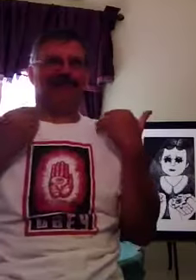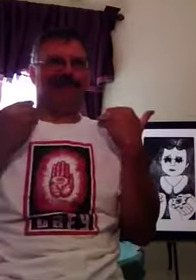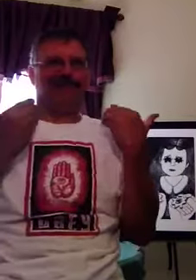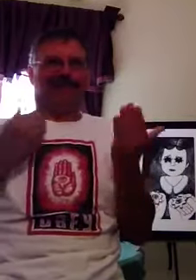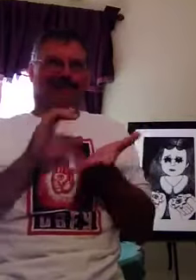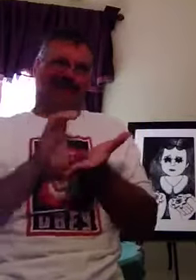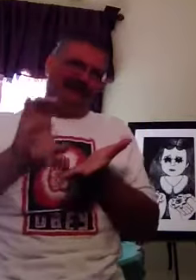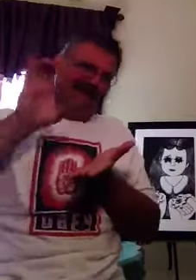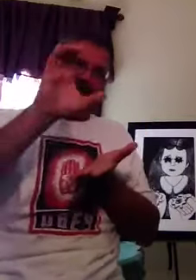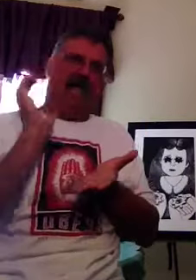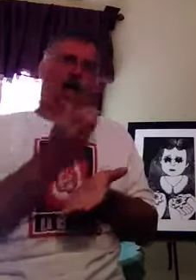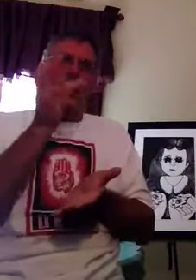I don't